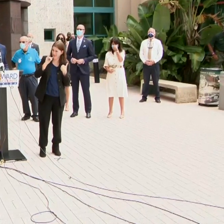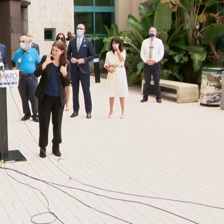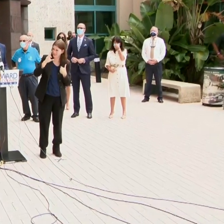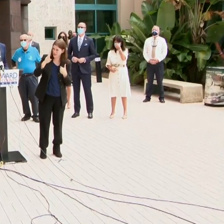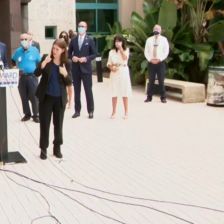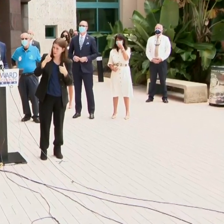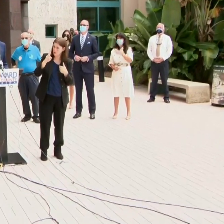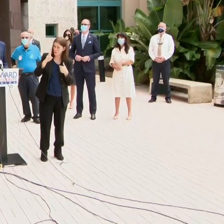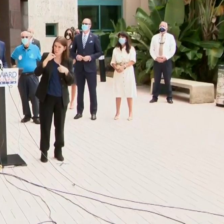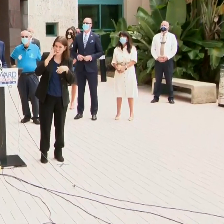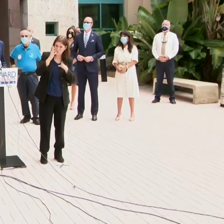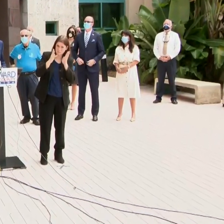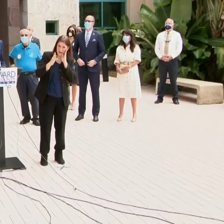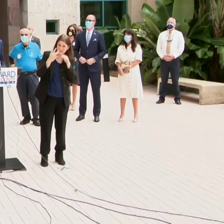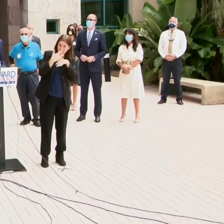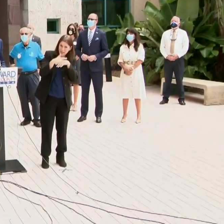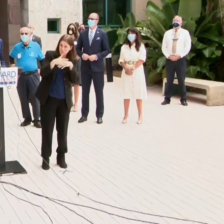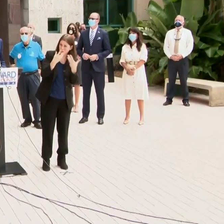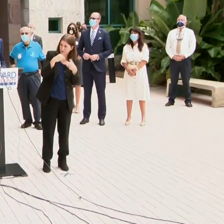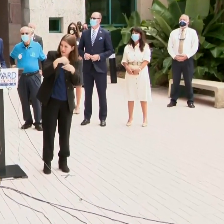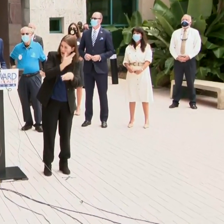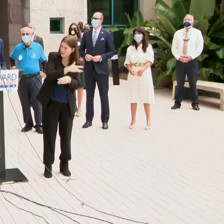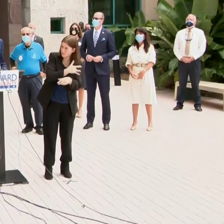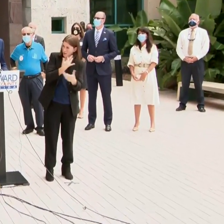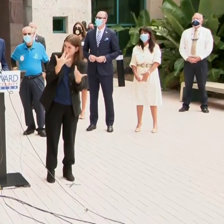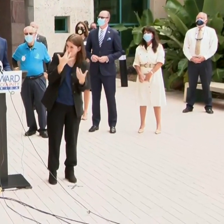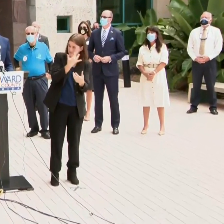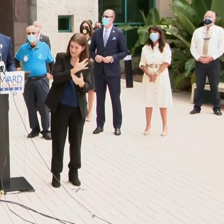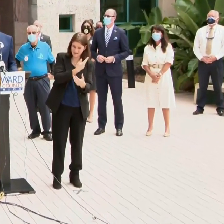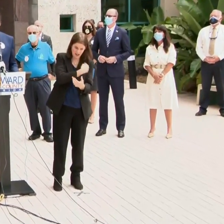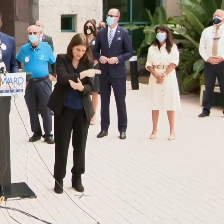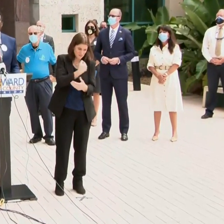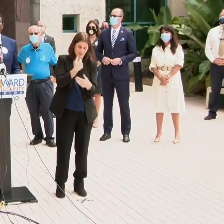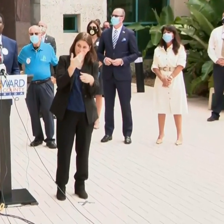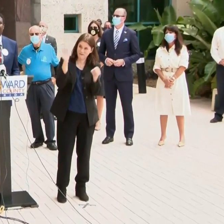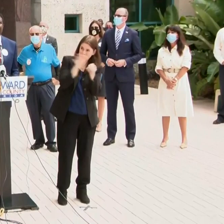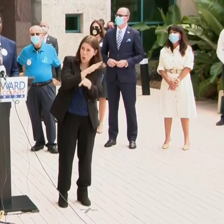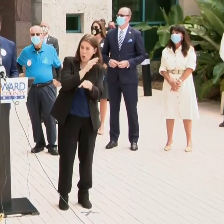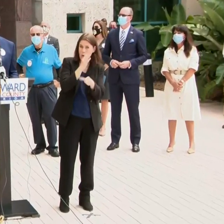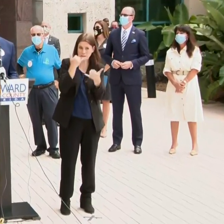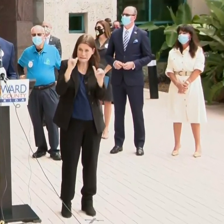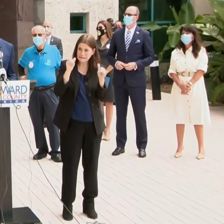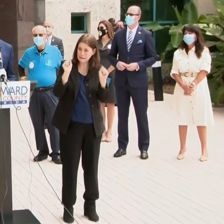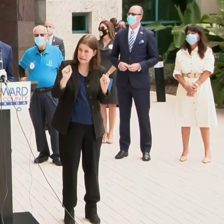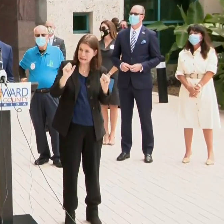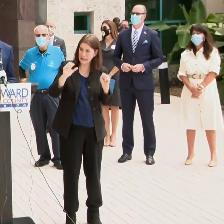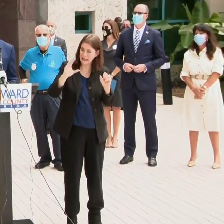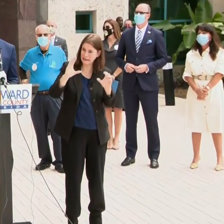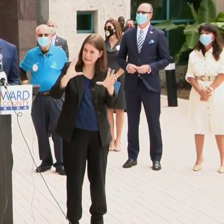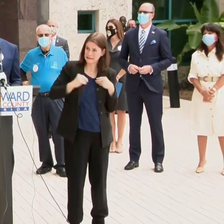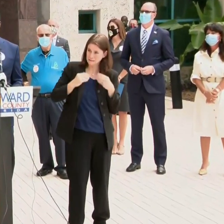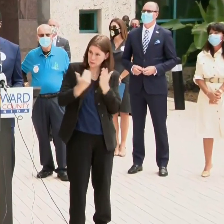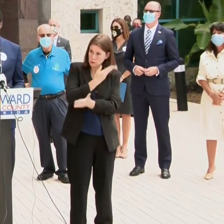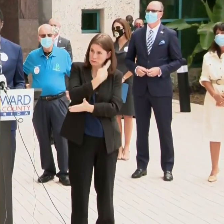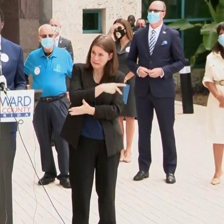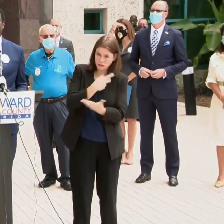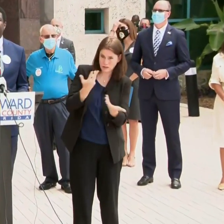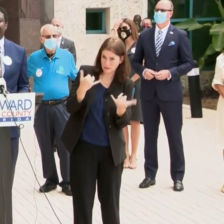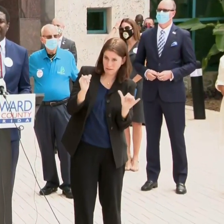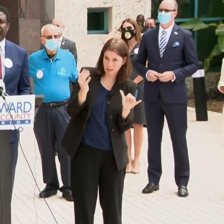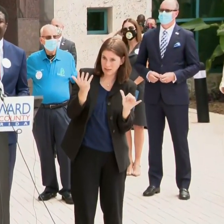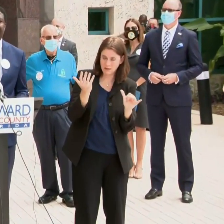How many? In the hospital, with the capacity of the So, on a call on Tuesday, we had